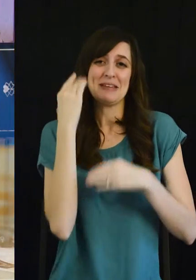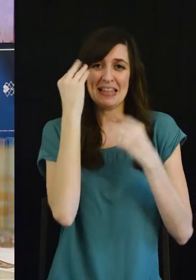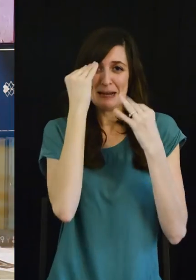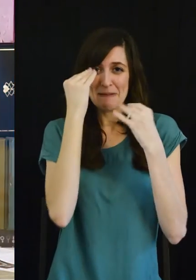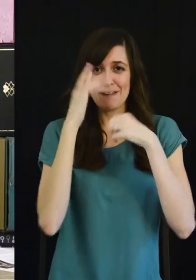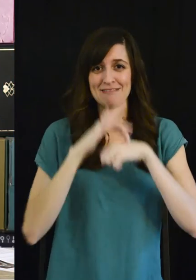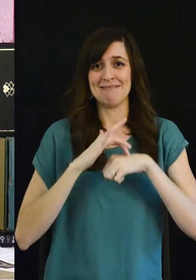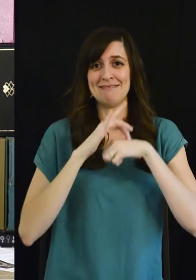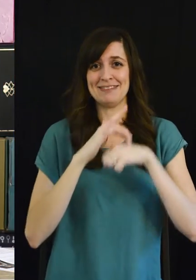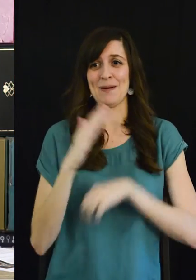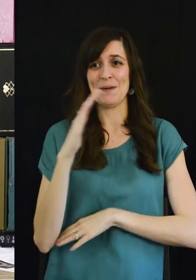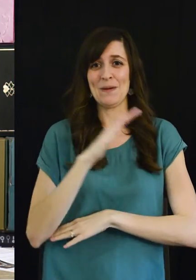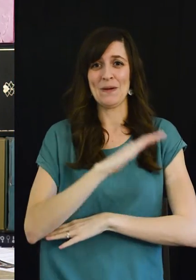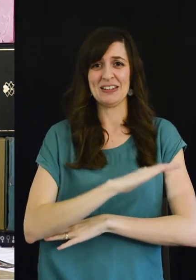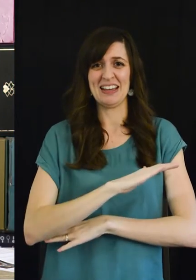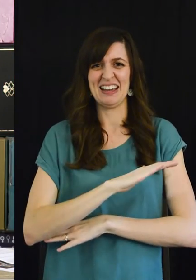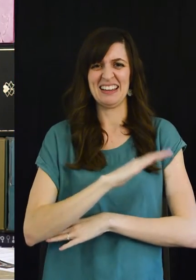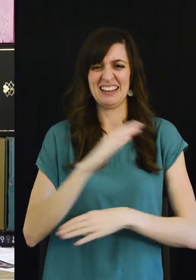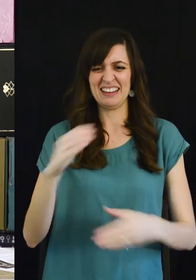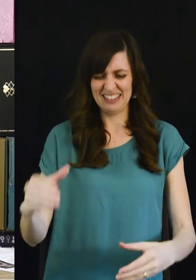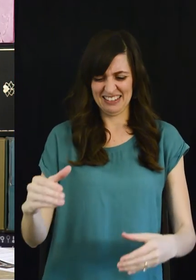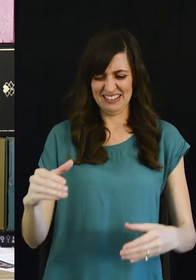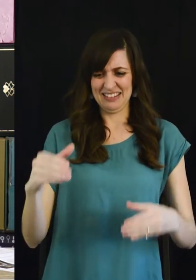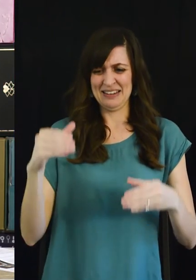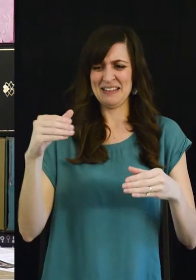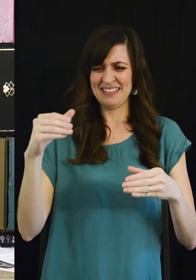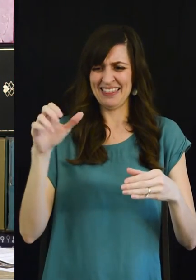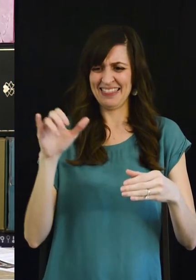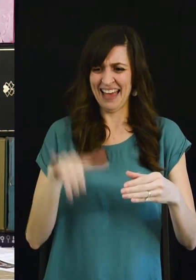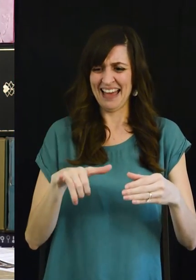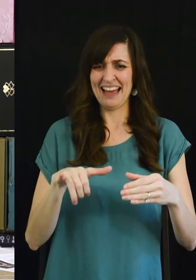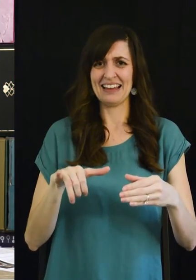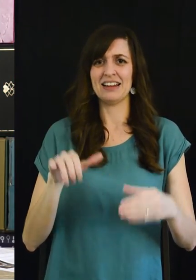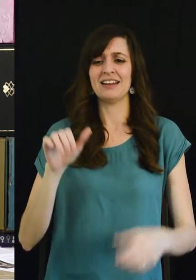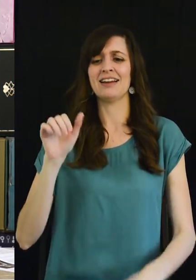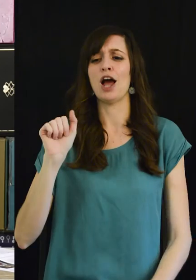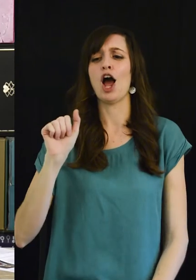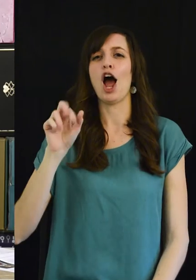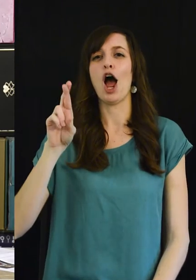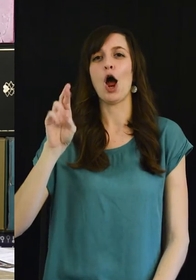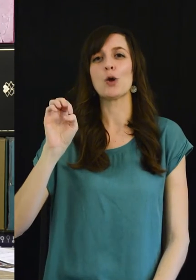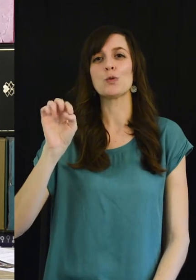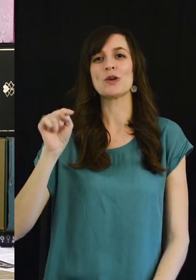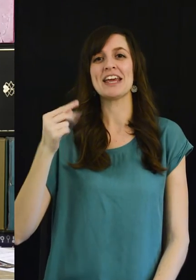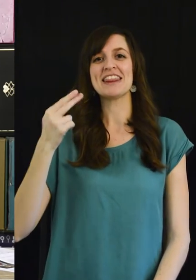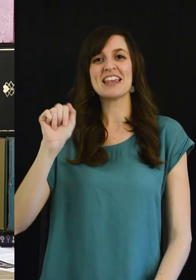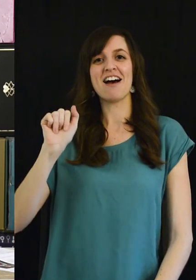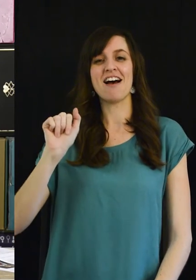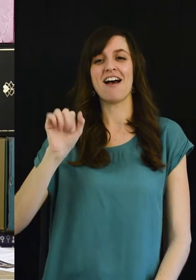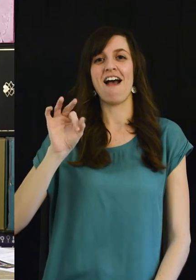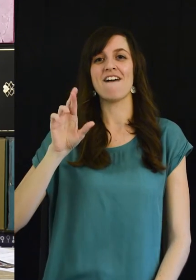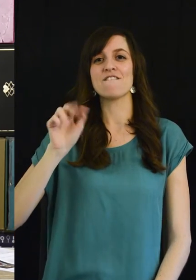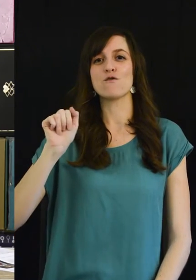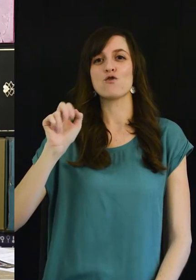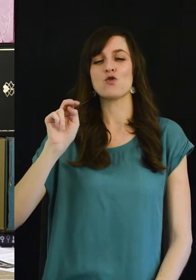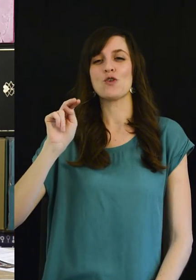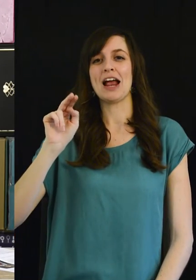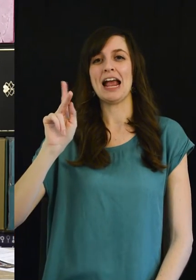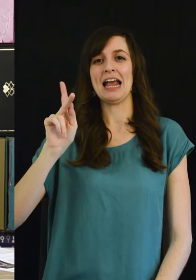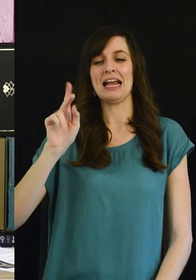this this big ol thing Aretha Frankenstein simply the